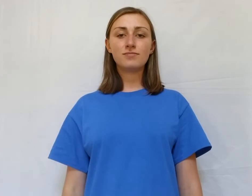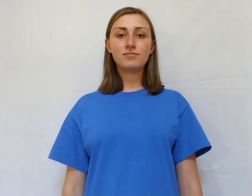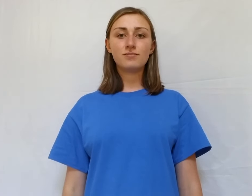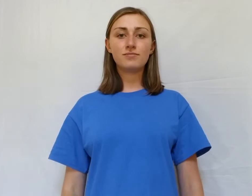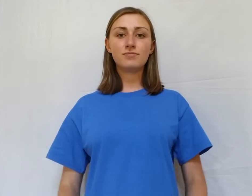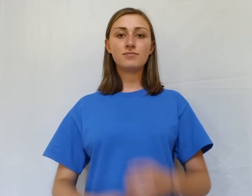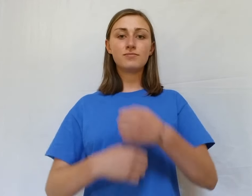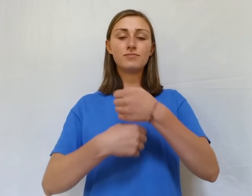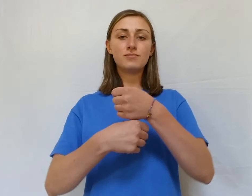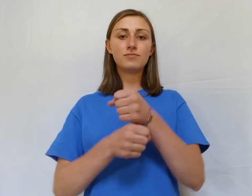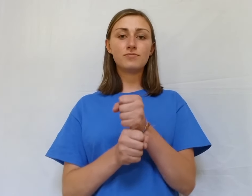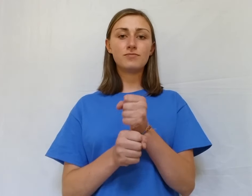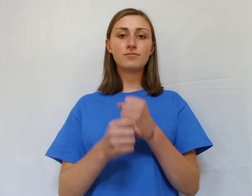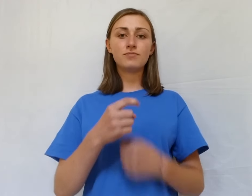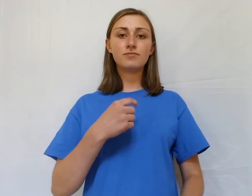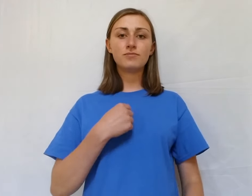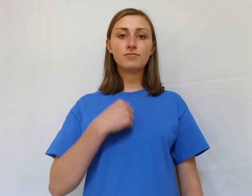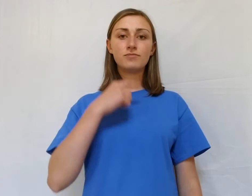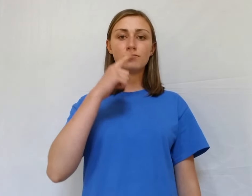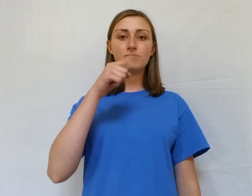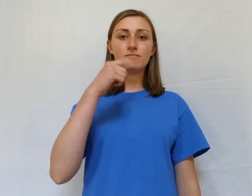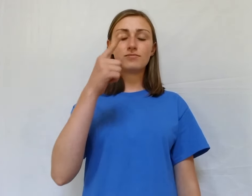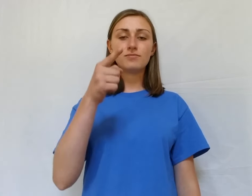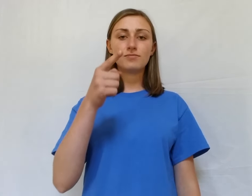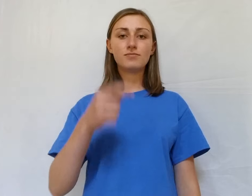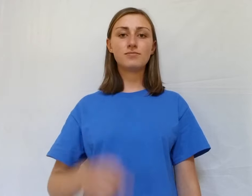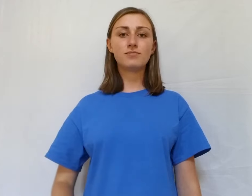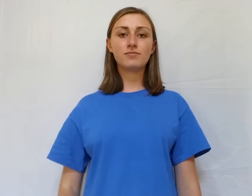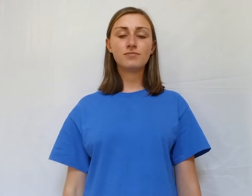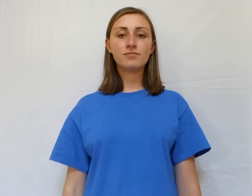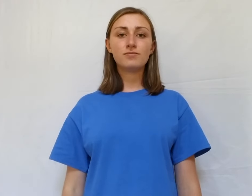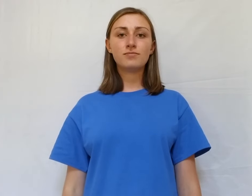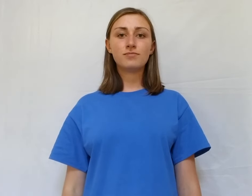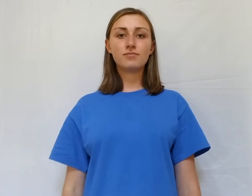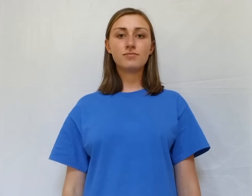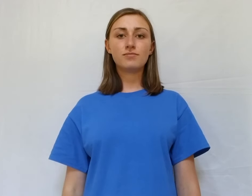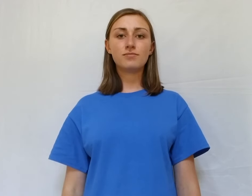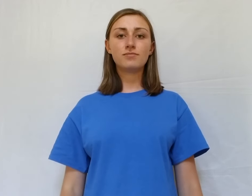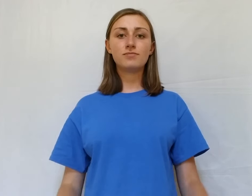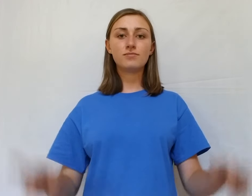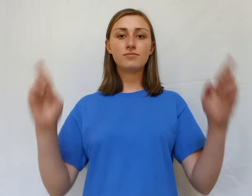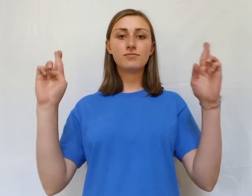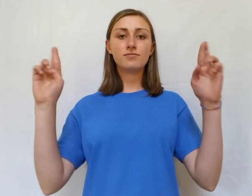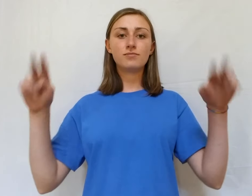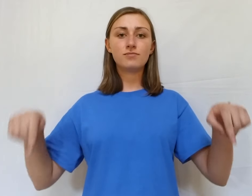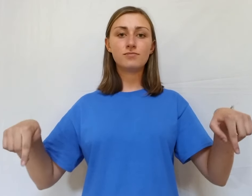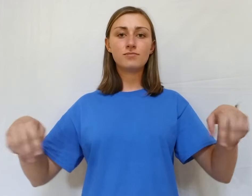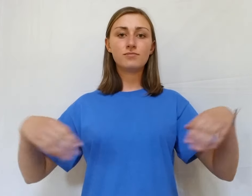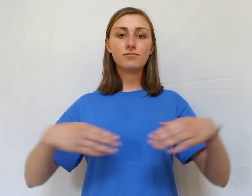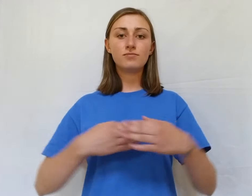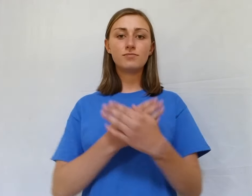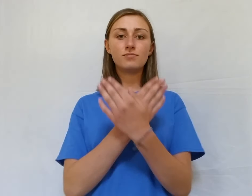It makes me wanna say The same thing to somebody new